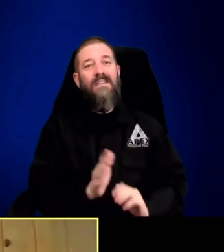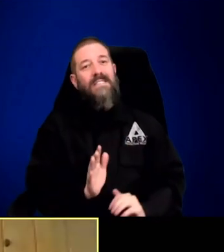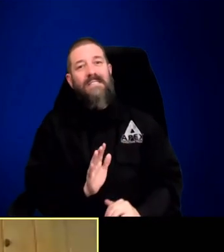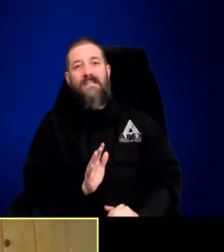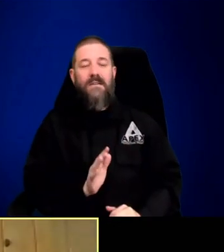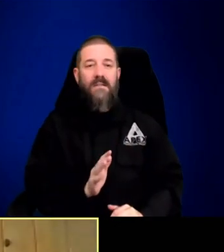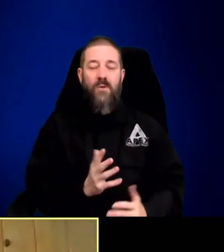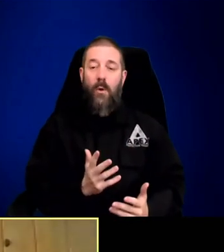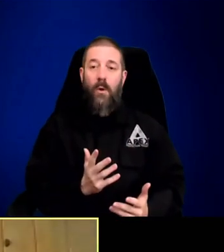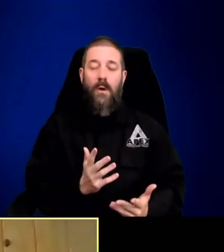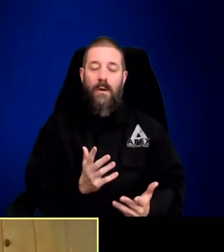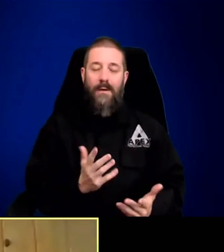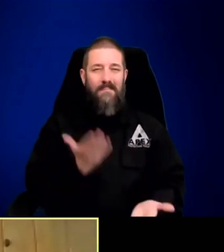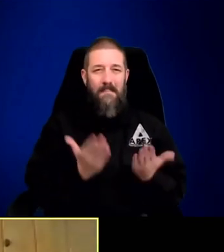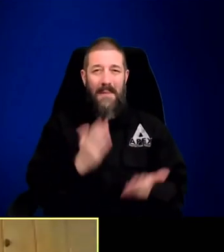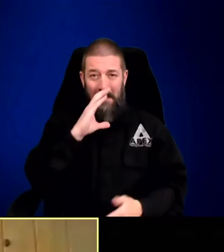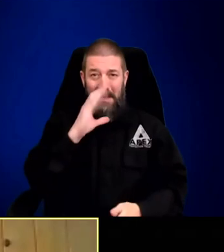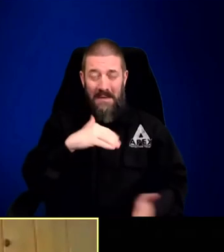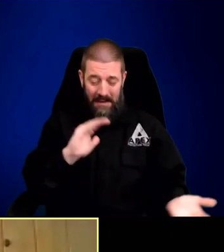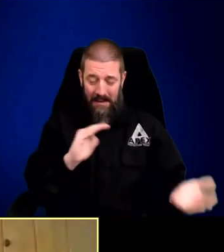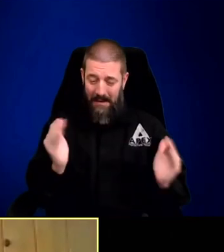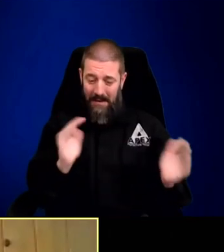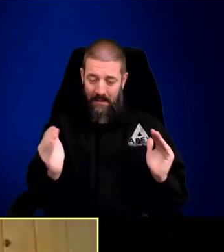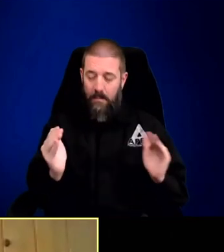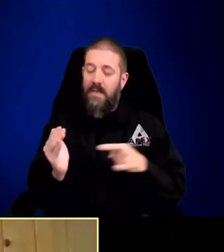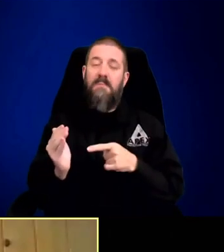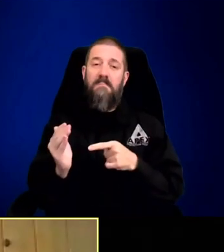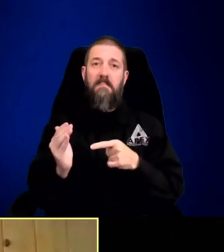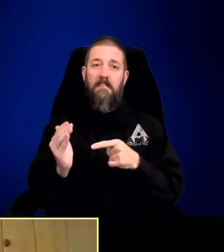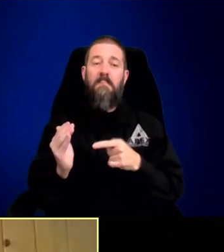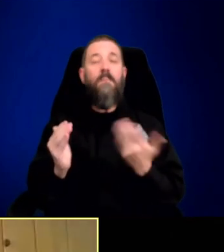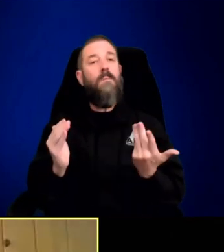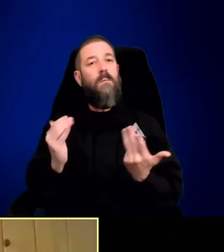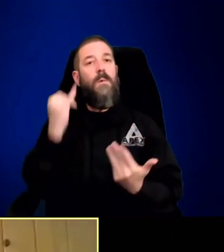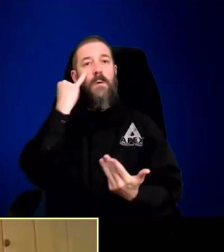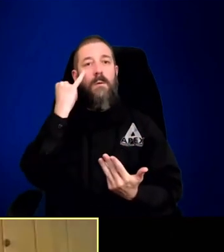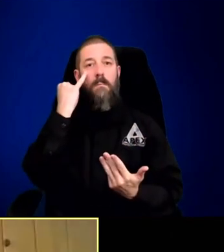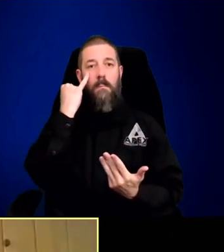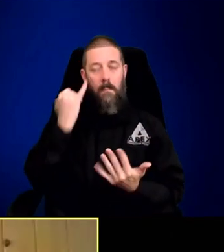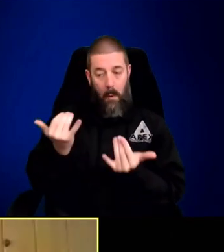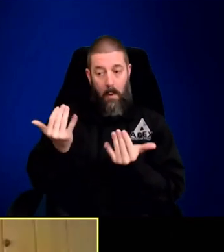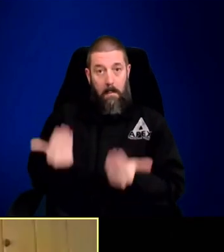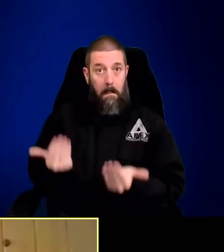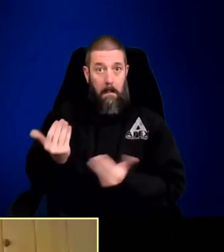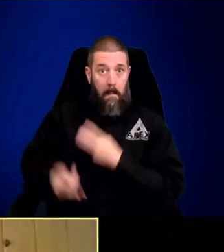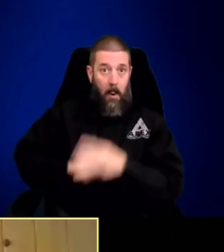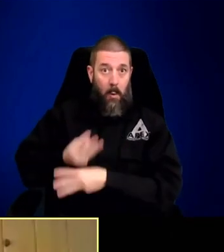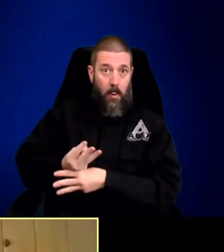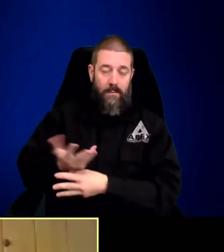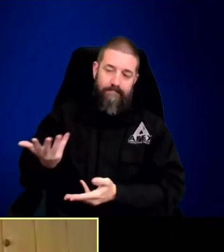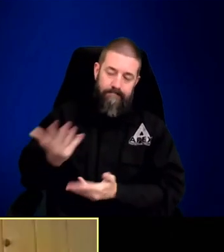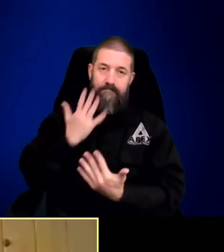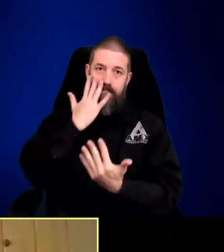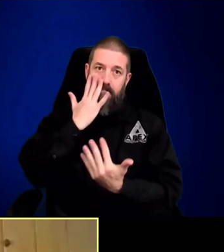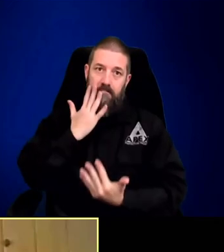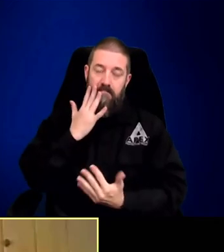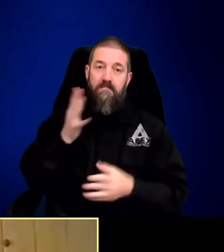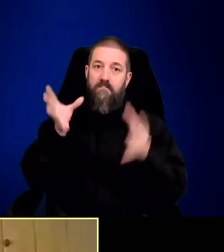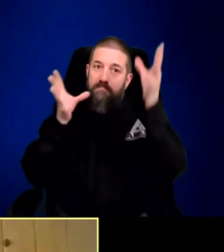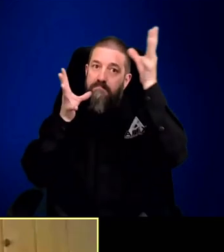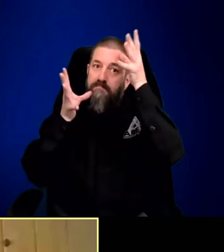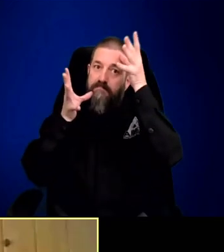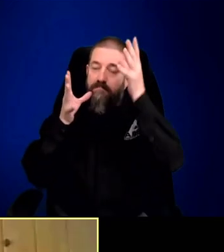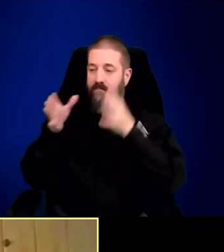to leave the park during hunting and trapping season, that could get it killed. So I would compare it, this may seem like a strange